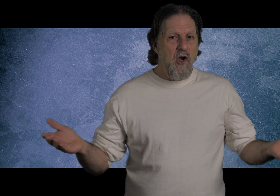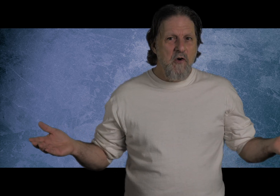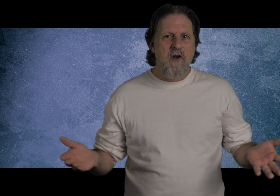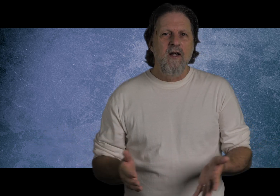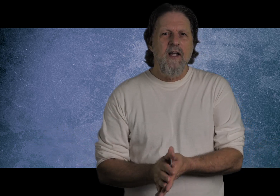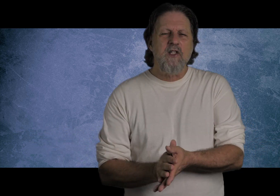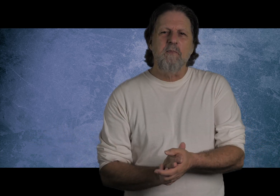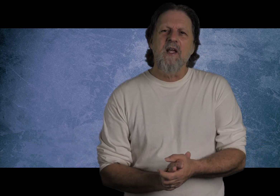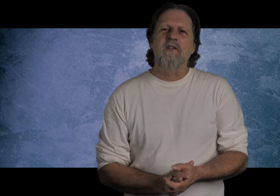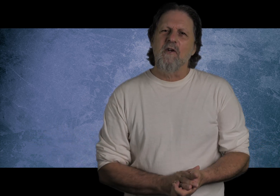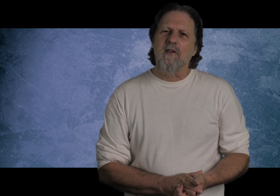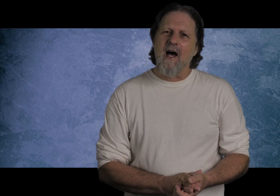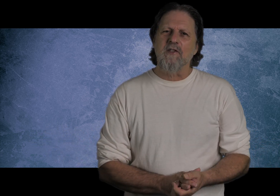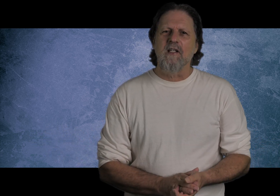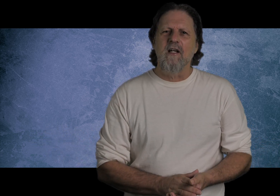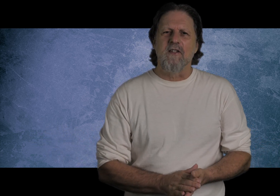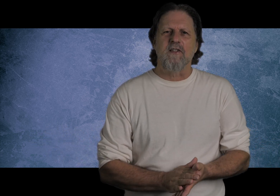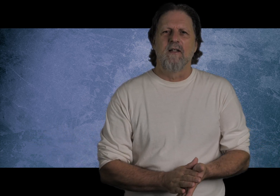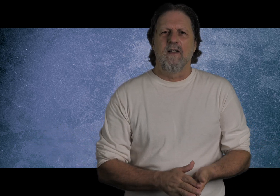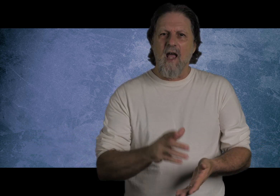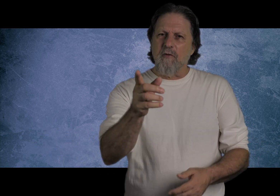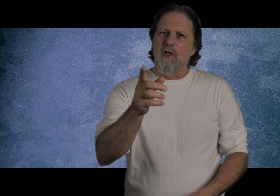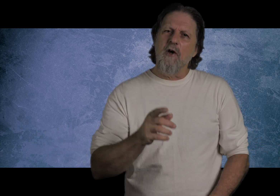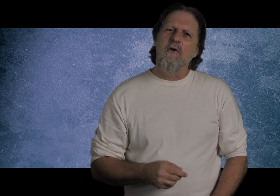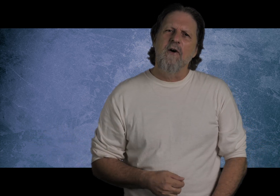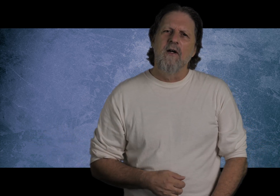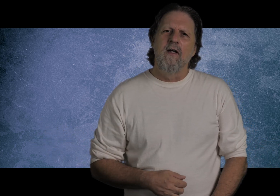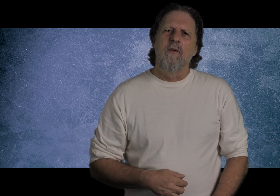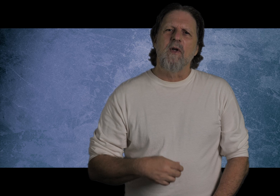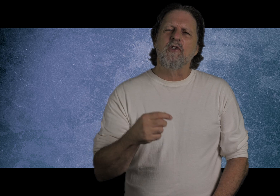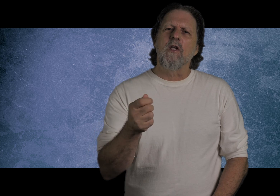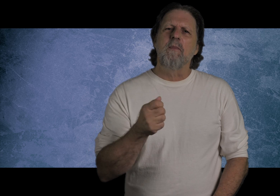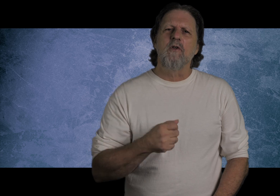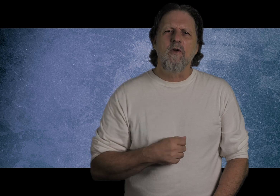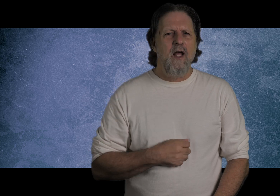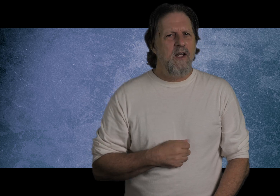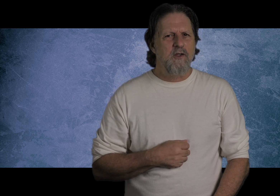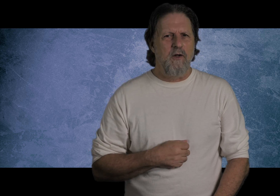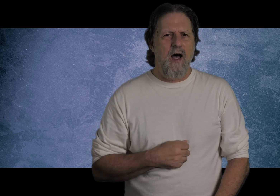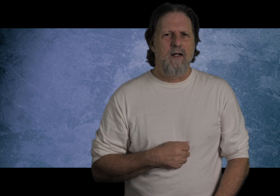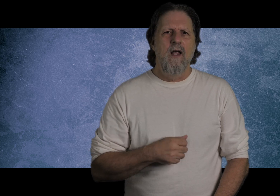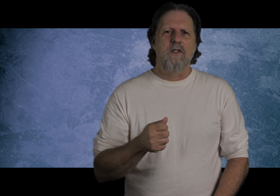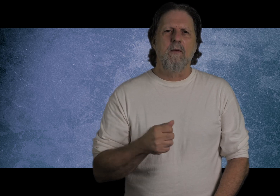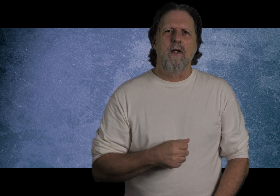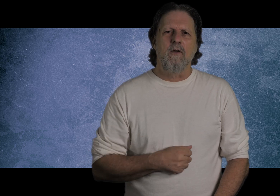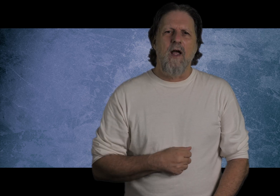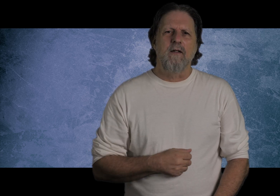soon? It's been 2,000 years. Yeah, for you. But it's only been two days for God. 2 Peter 3.8